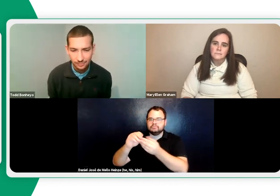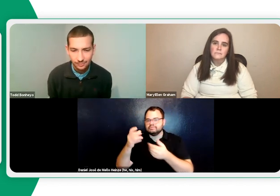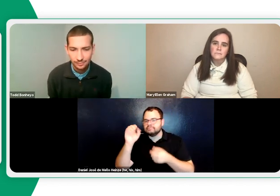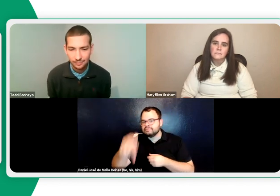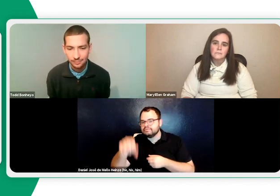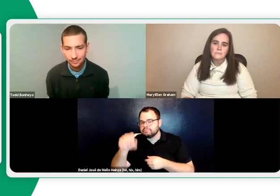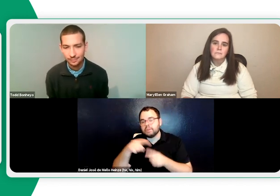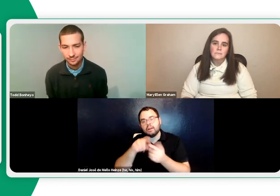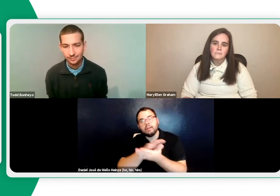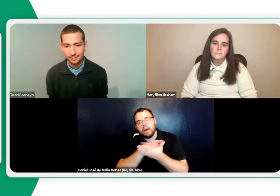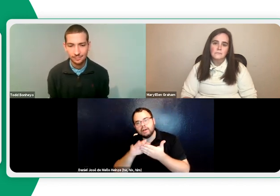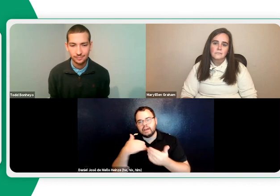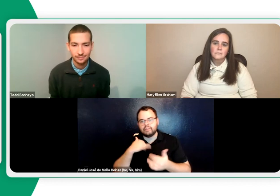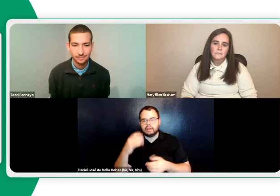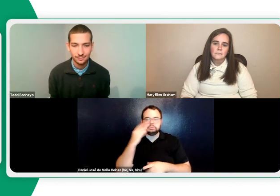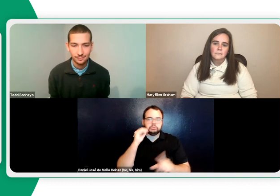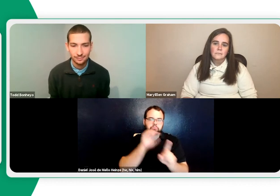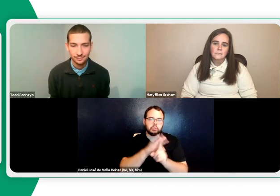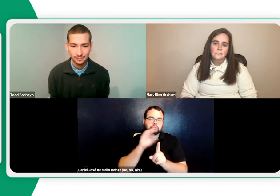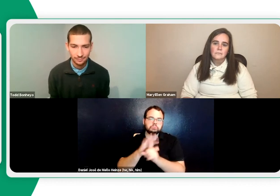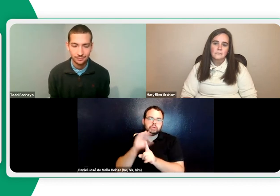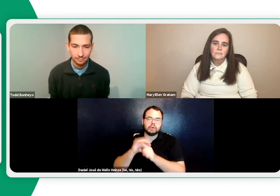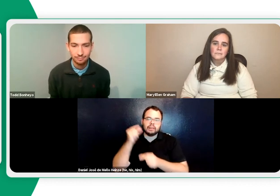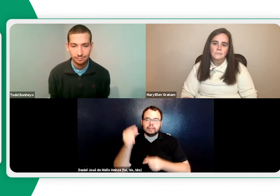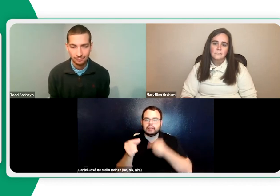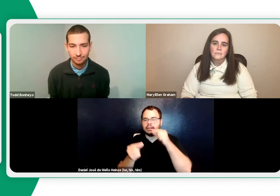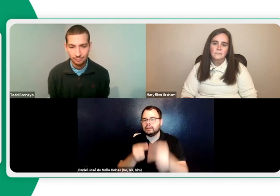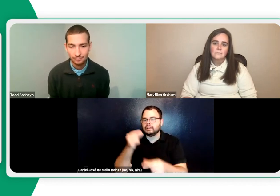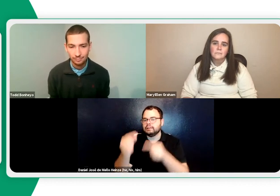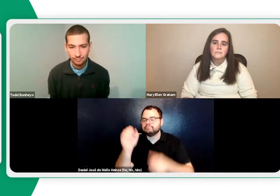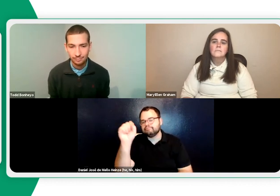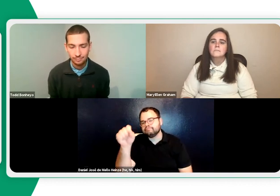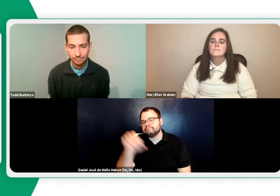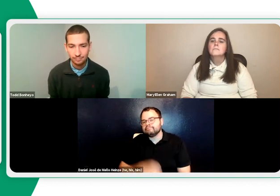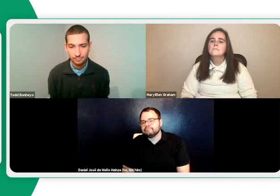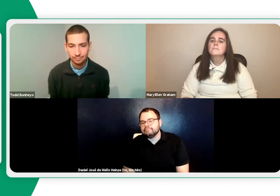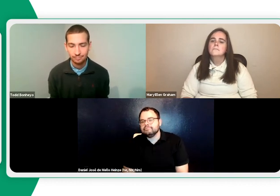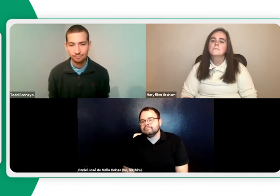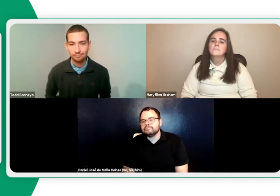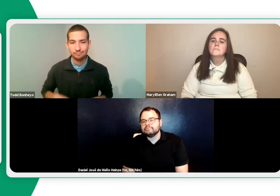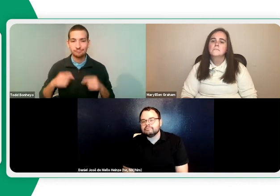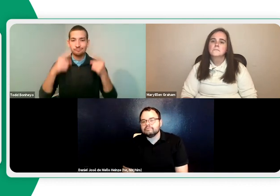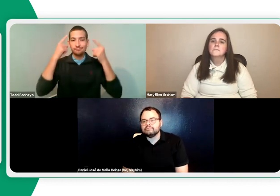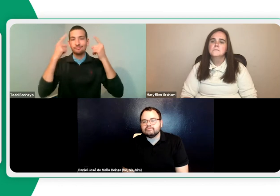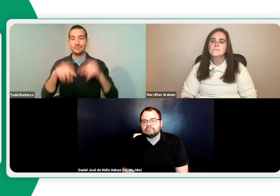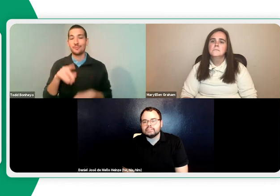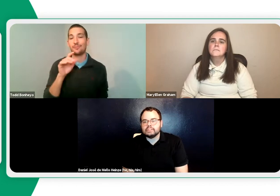So it's our job to squeeze all of that information in. it's nice to have that condensed version. Yeah. Yeah. The